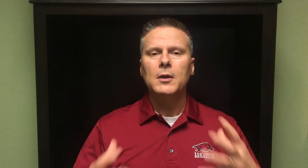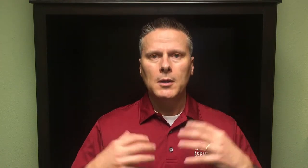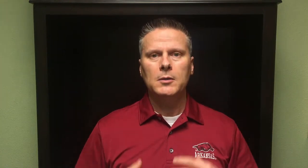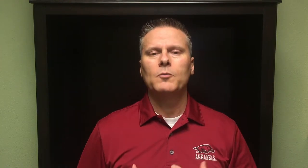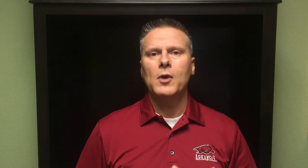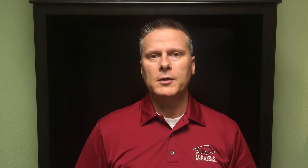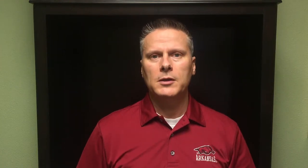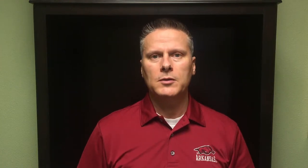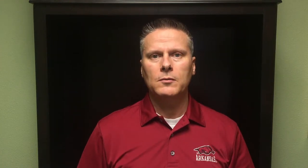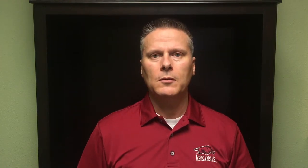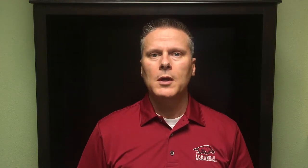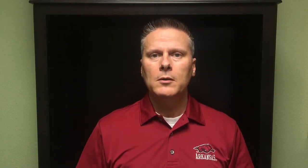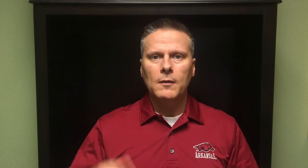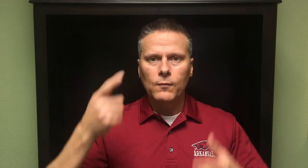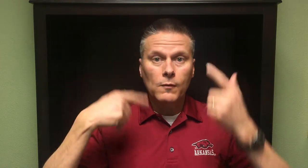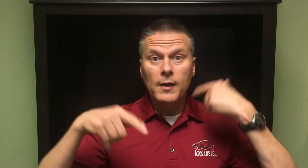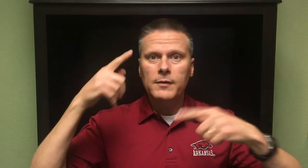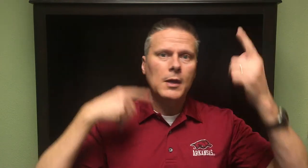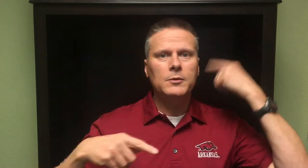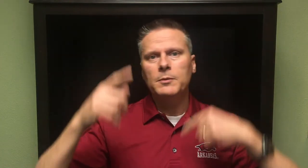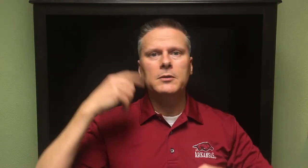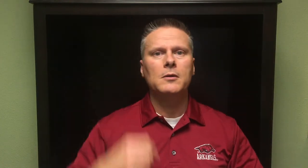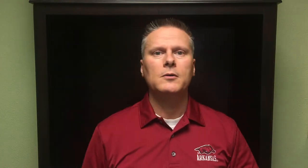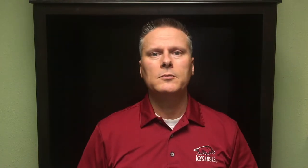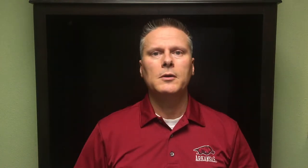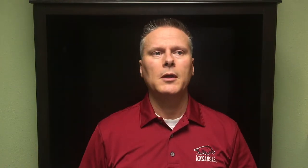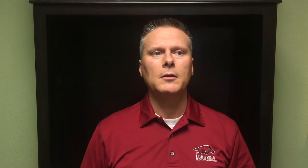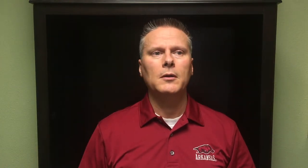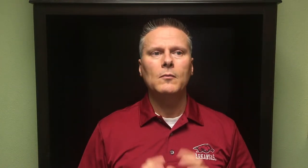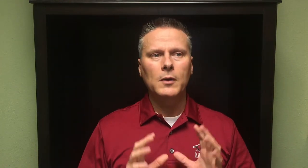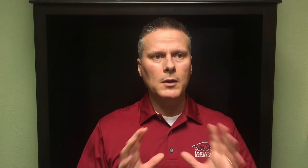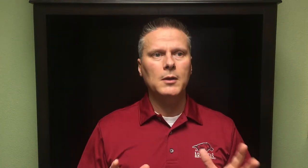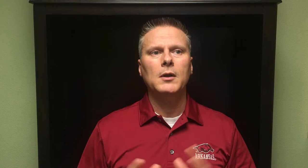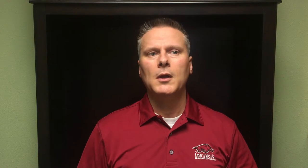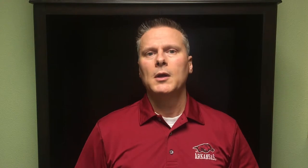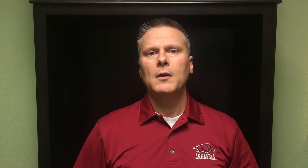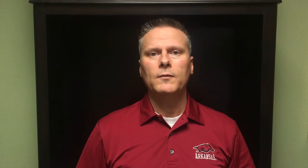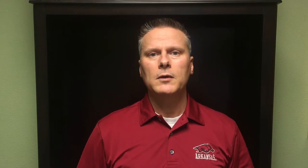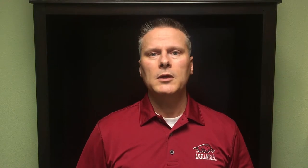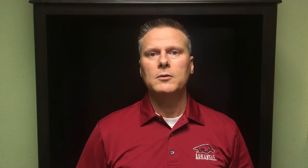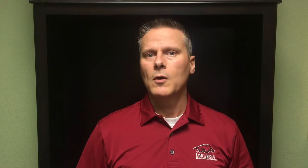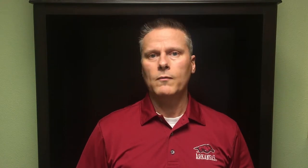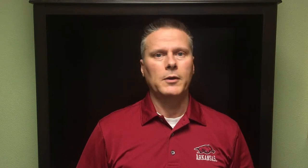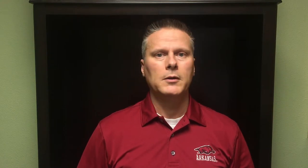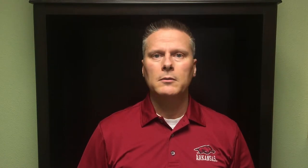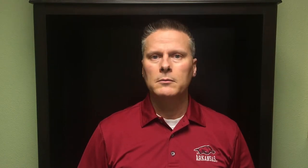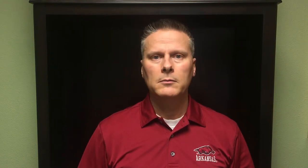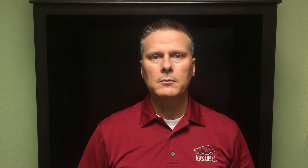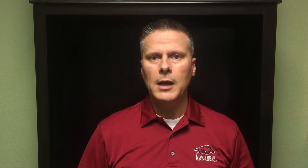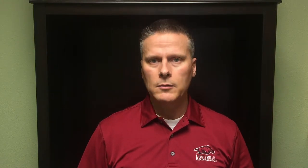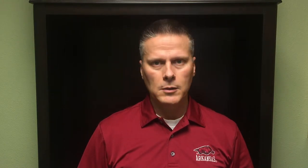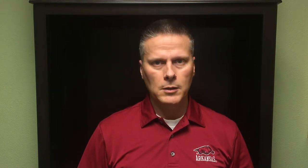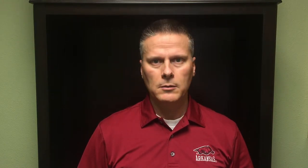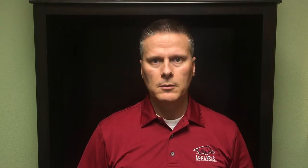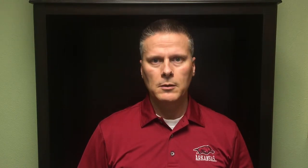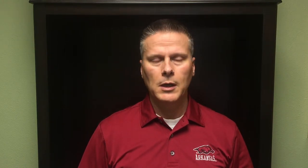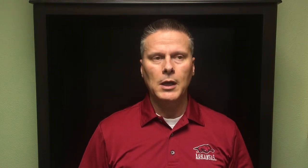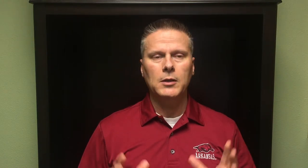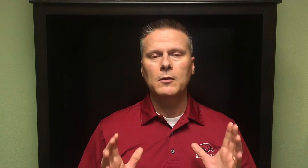process through. Do that four or five times a beast nostril and within a few days you're over it naturally. And you